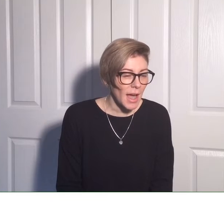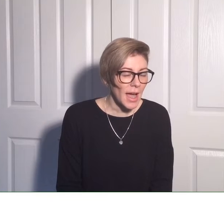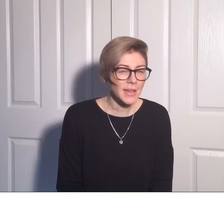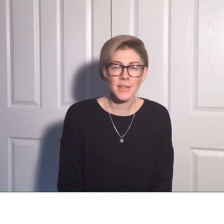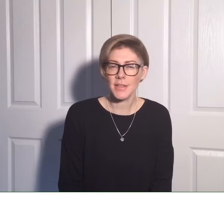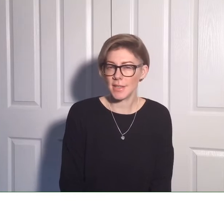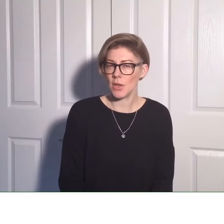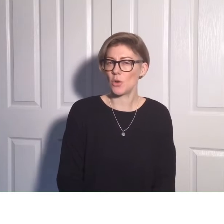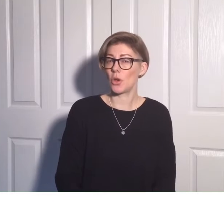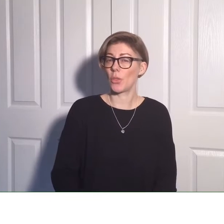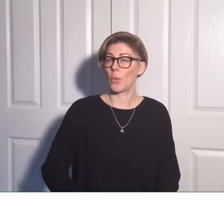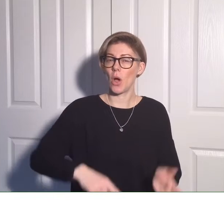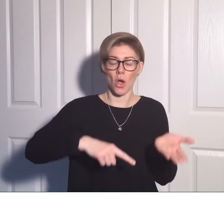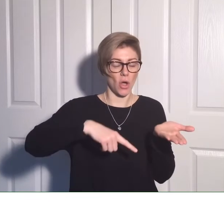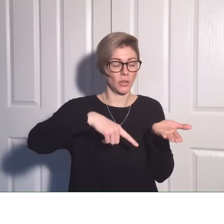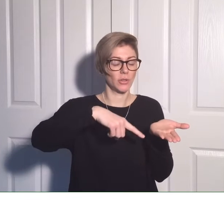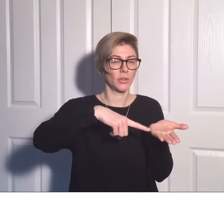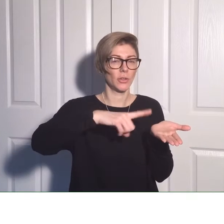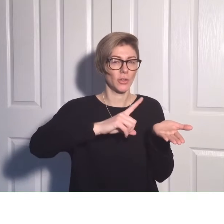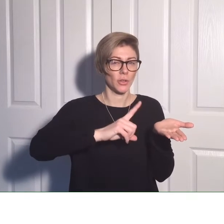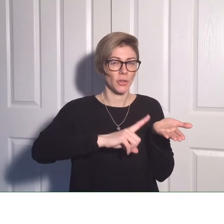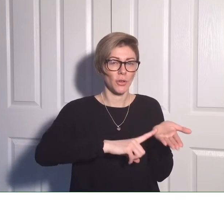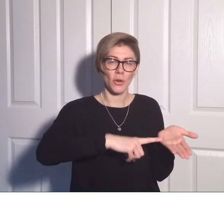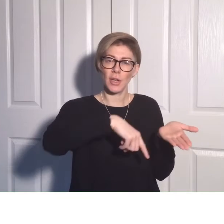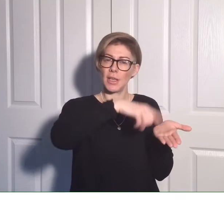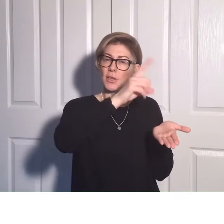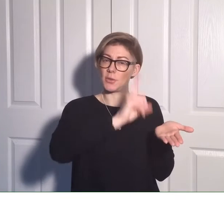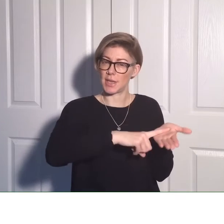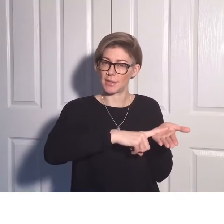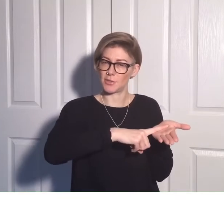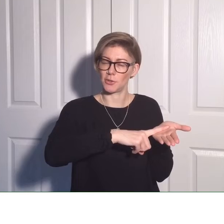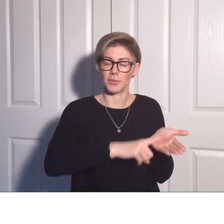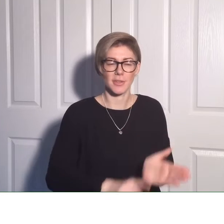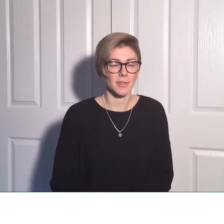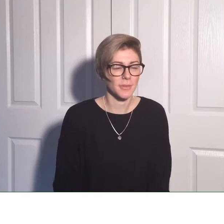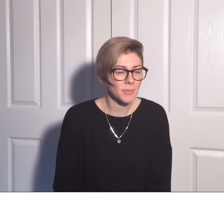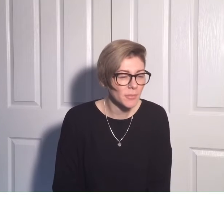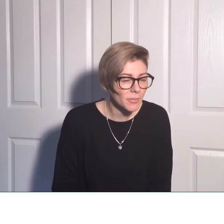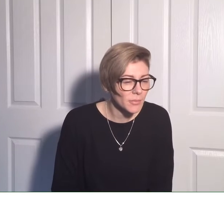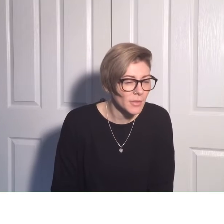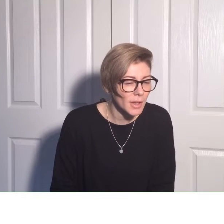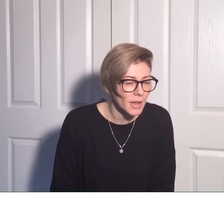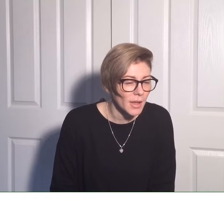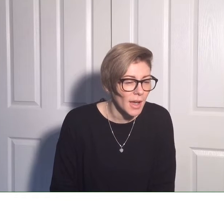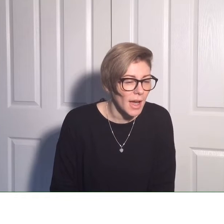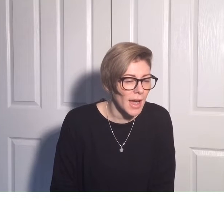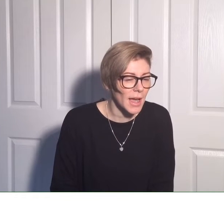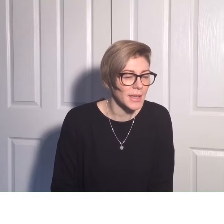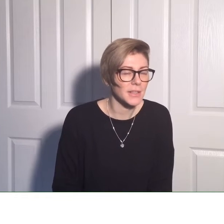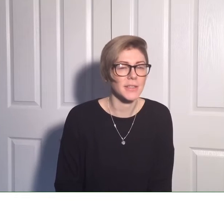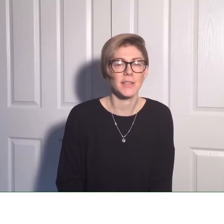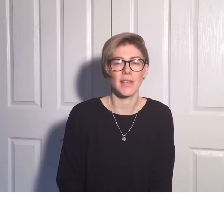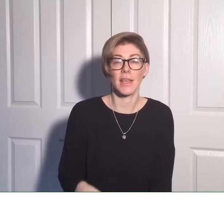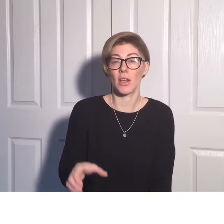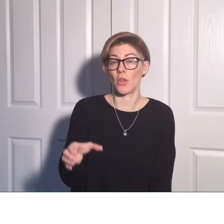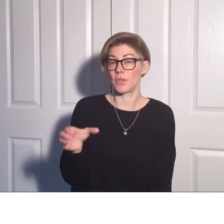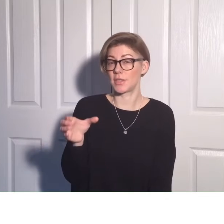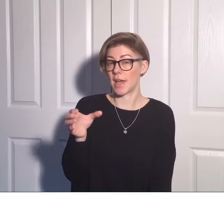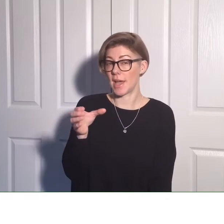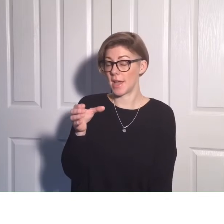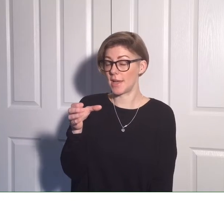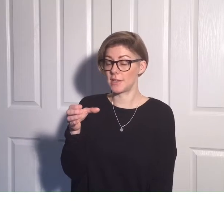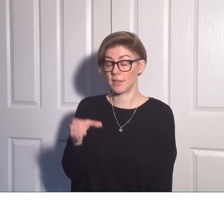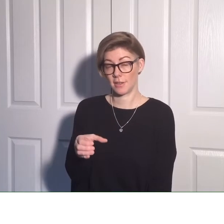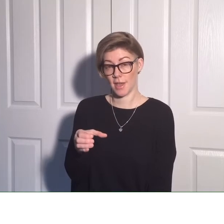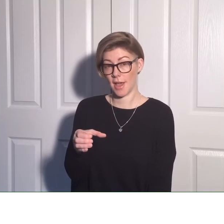I can see hung on the wall cooking utensils. I can see on